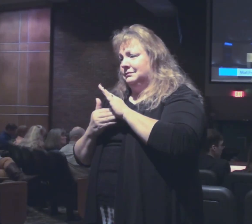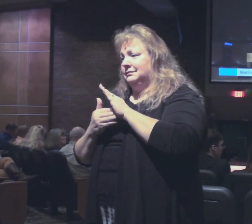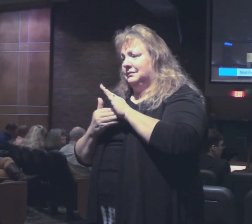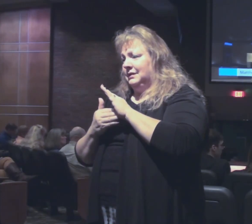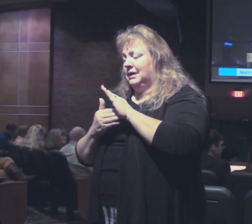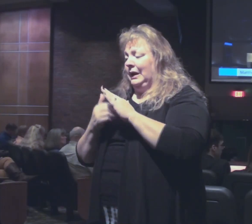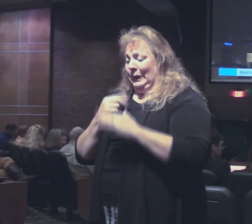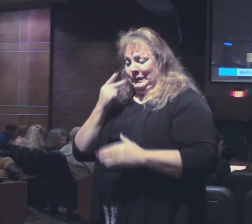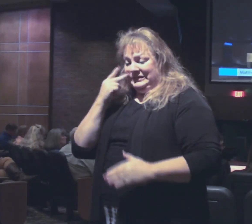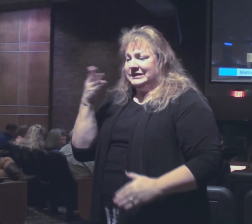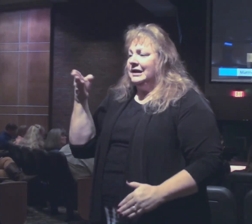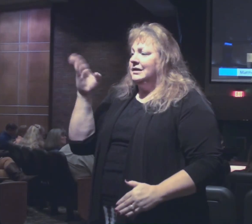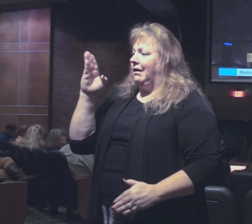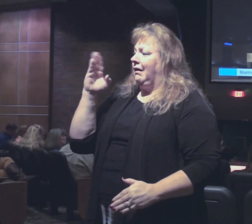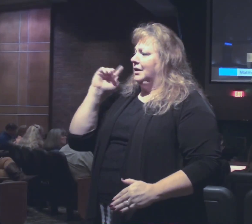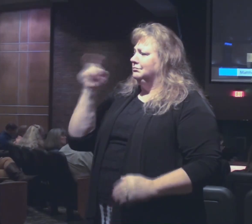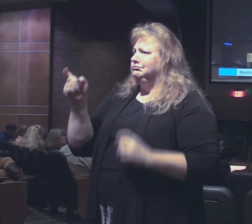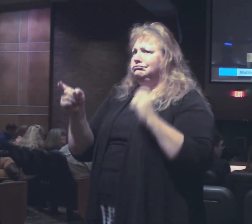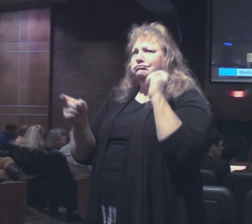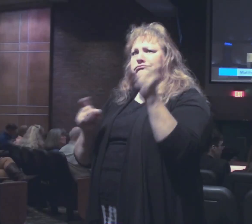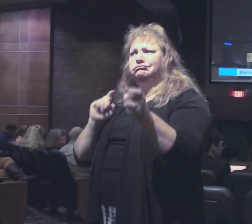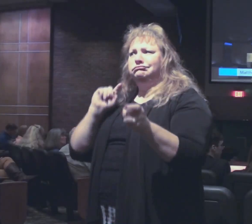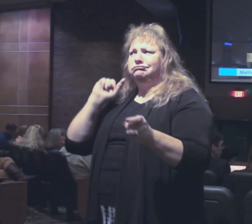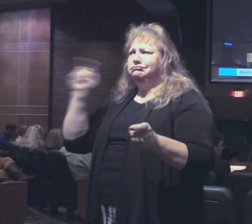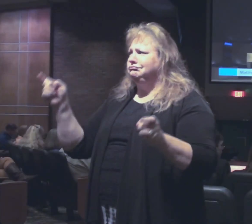And we see God can bring prosperity.